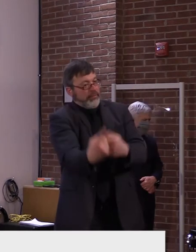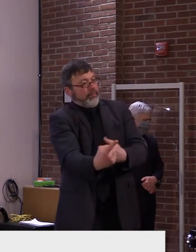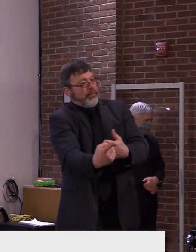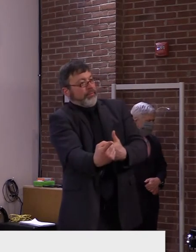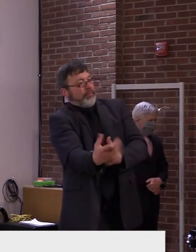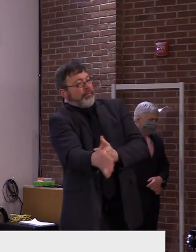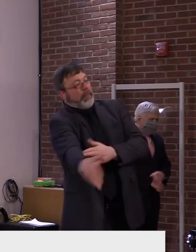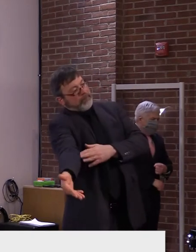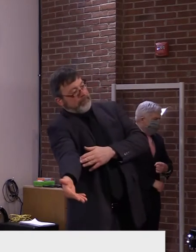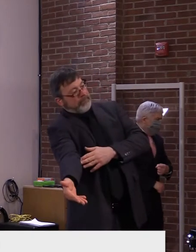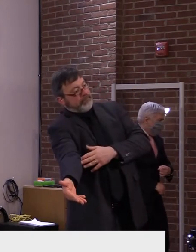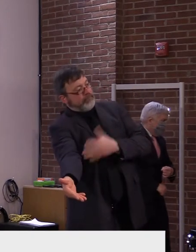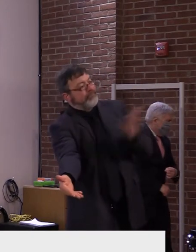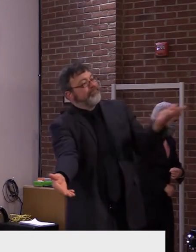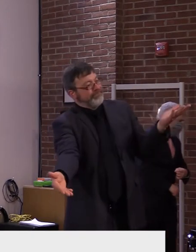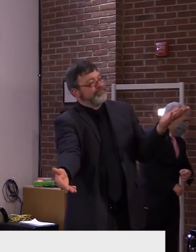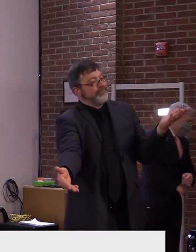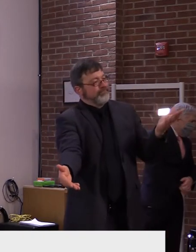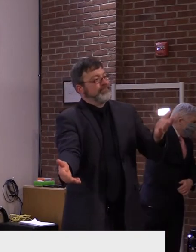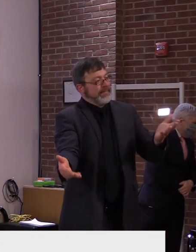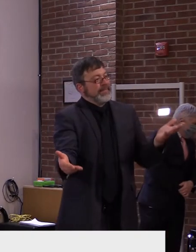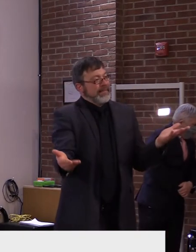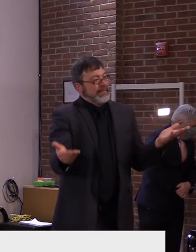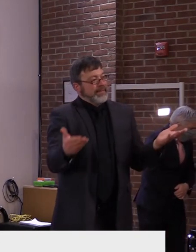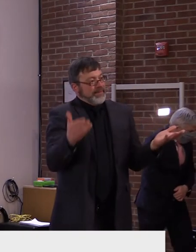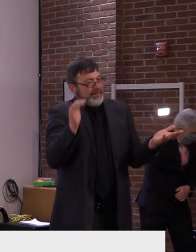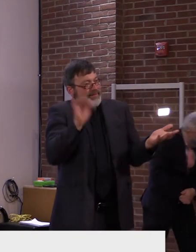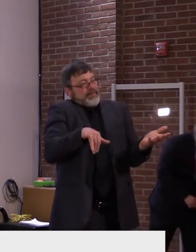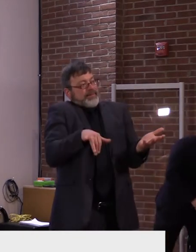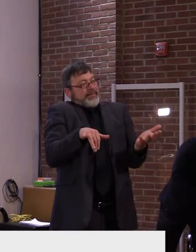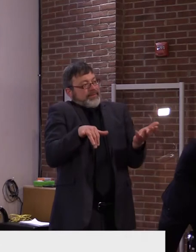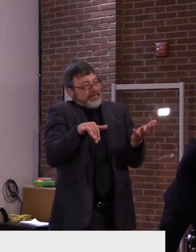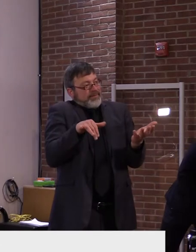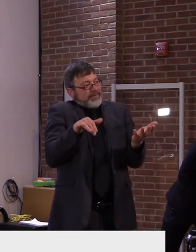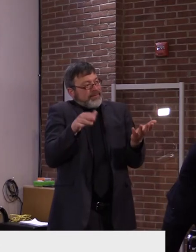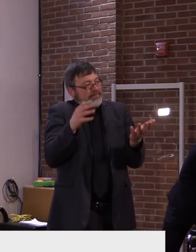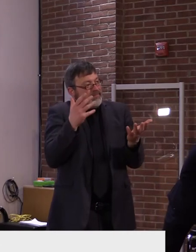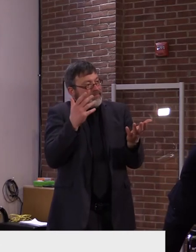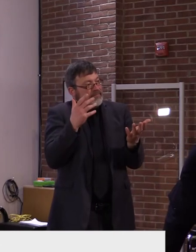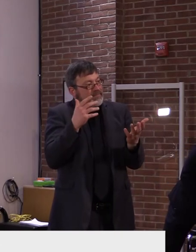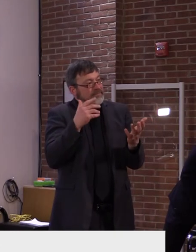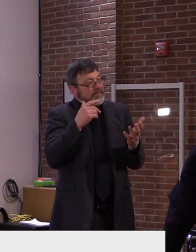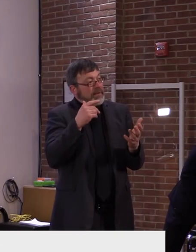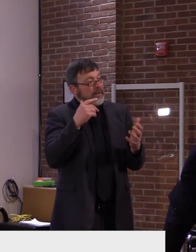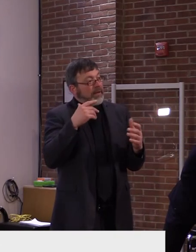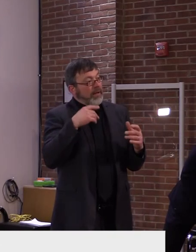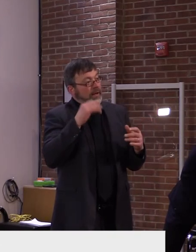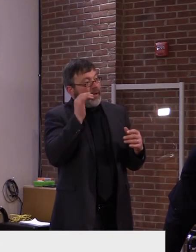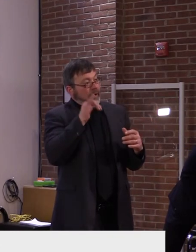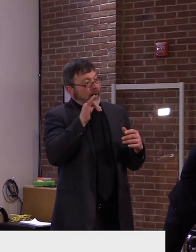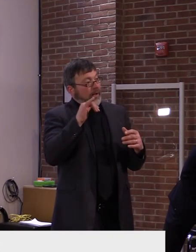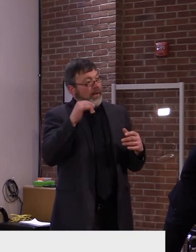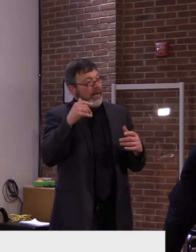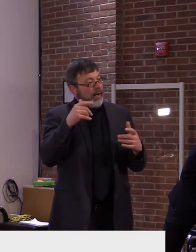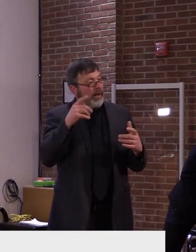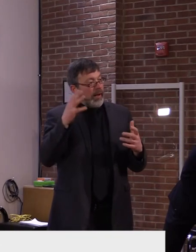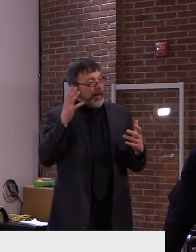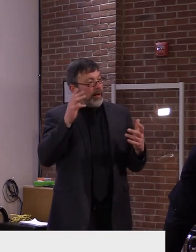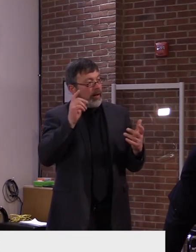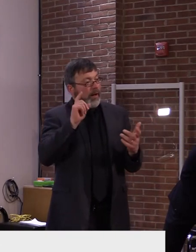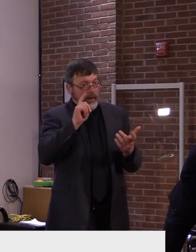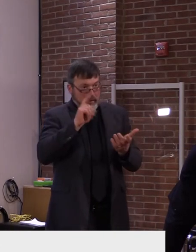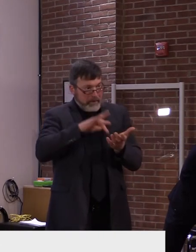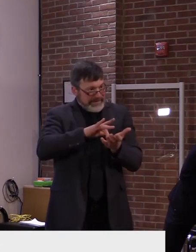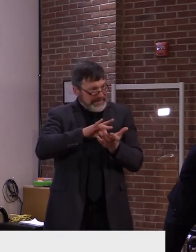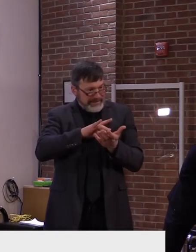amongst many other reasons, the fact that their usual supply chains were disrupted and they often did not know what was in the